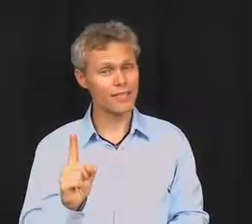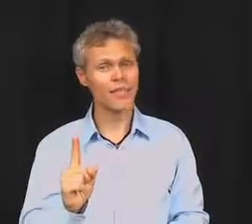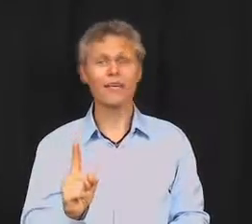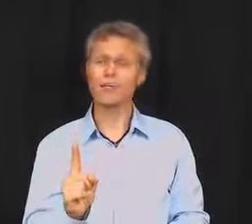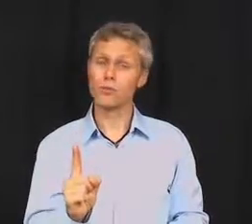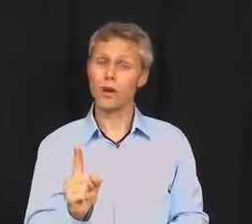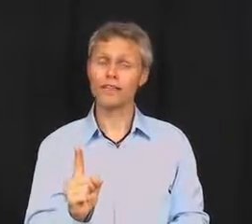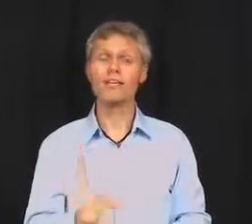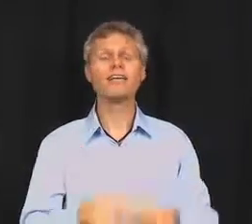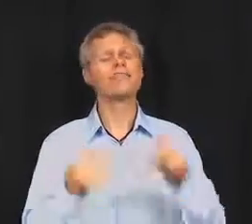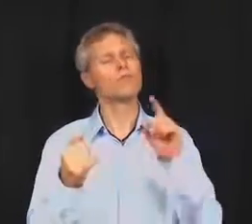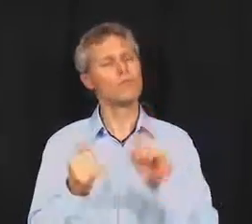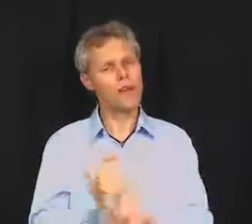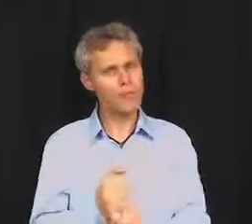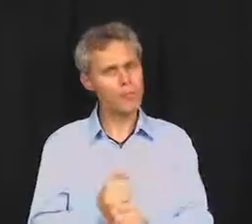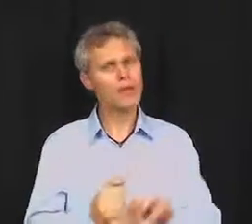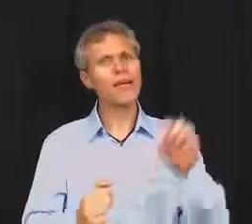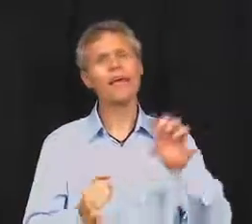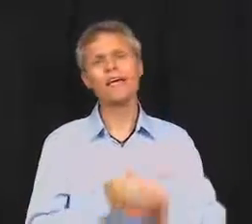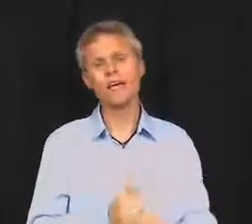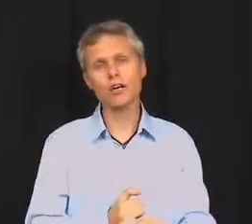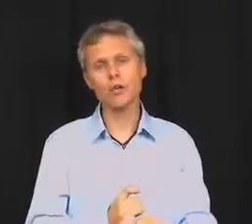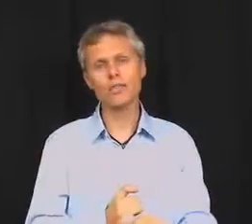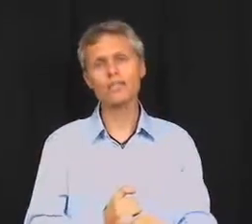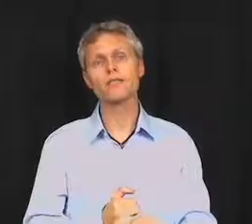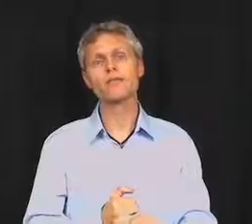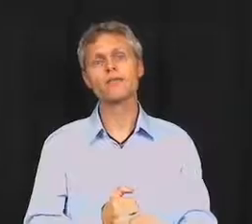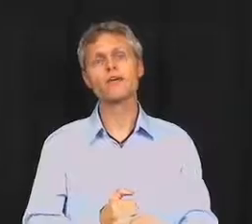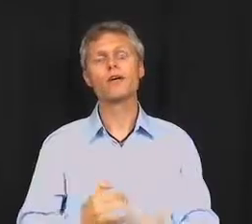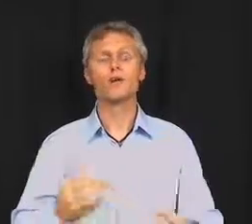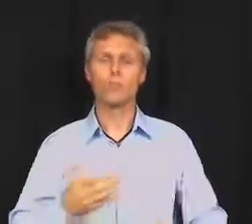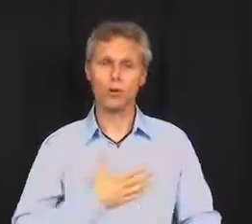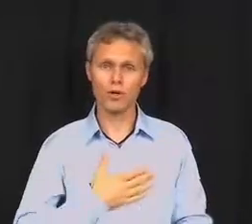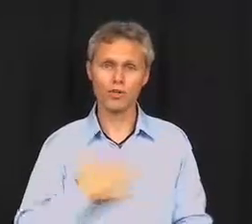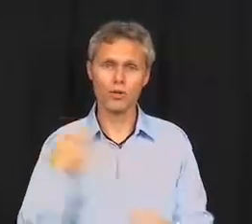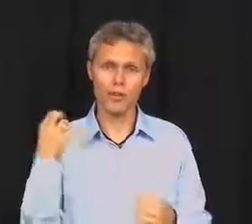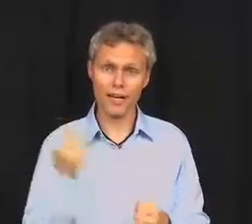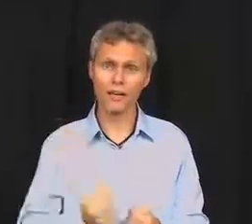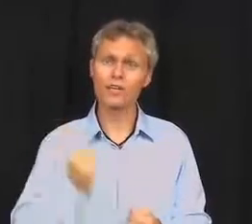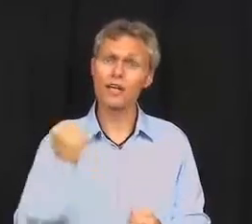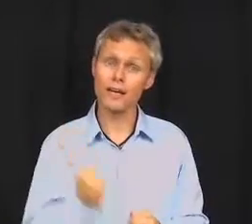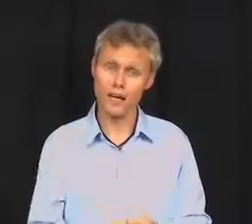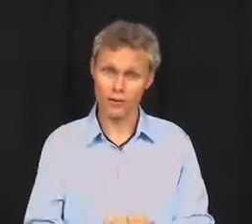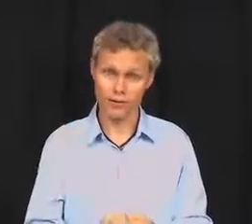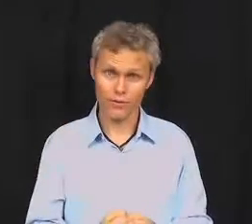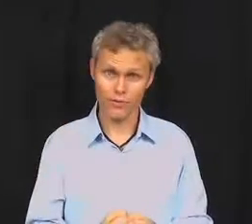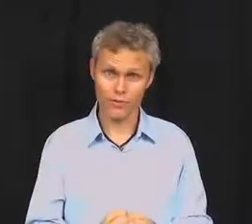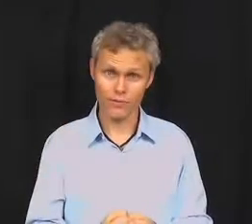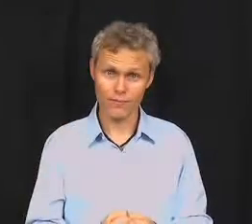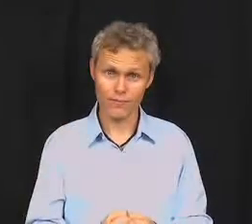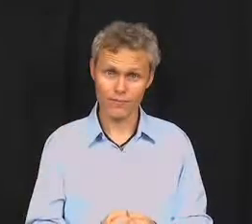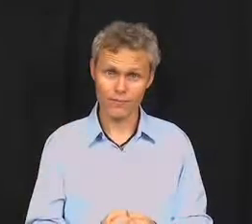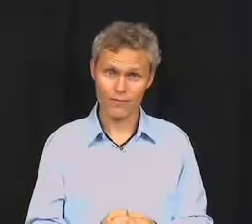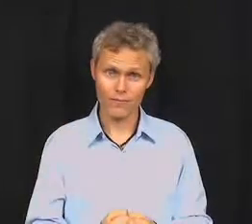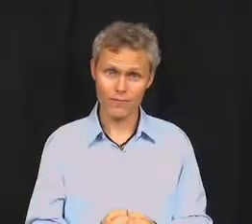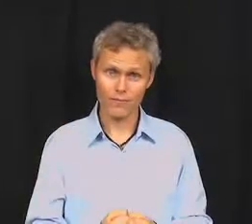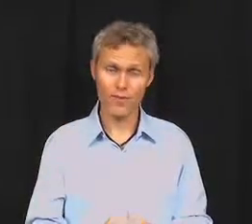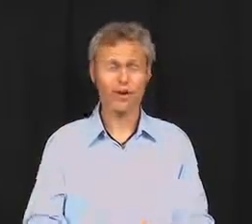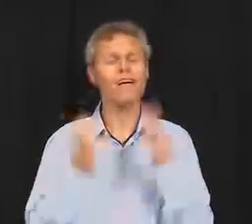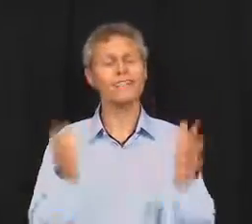is what? Develop and increase your personal energy and health. All right.